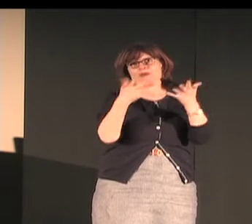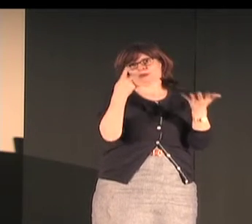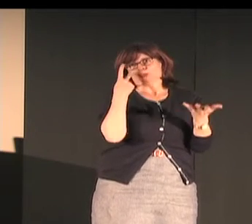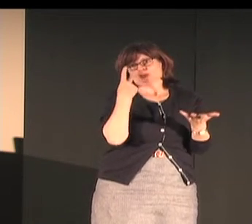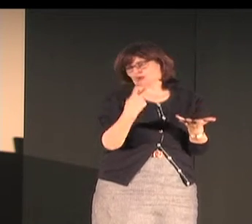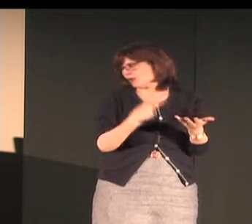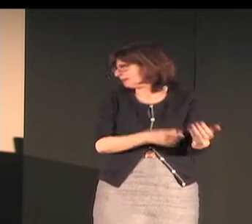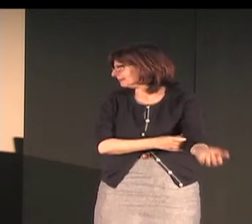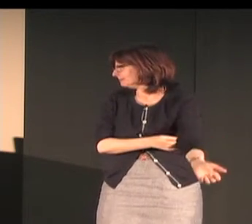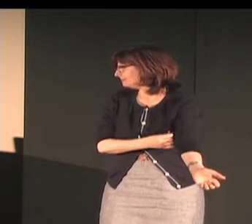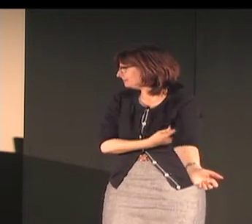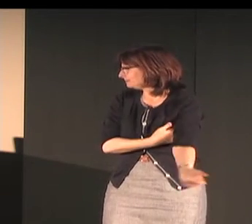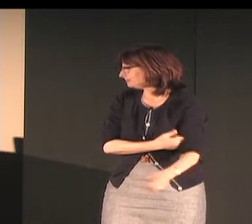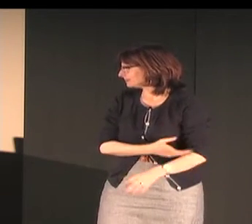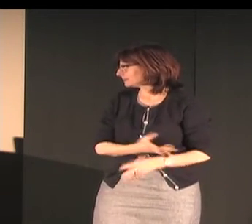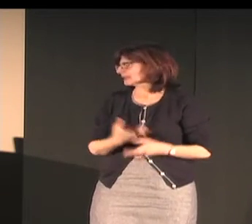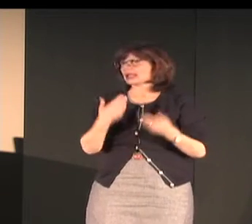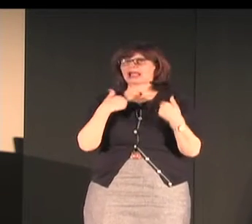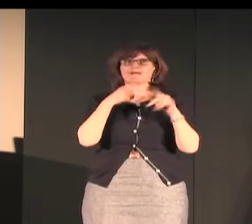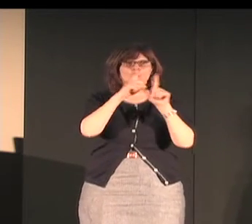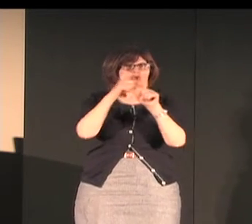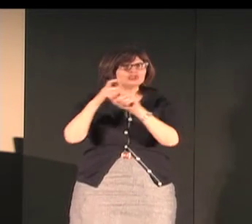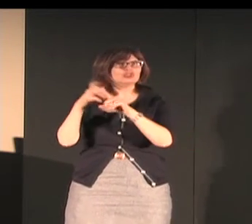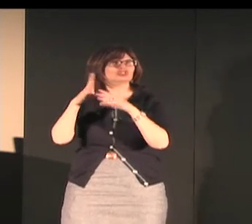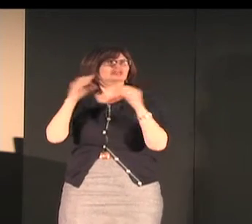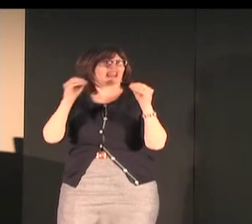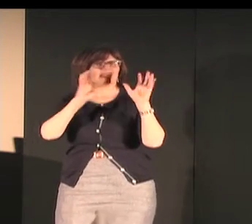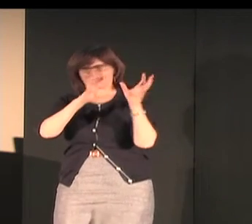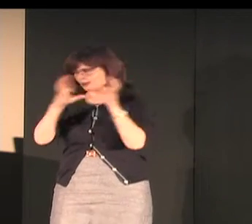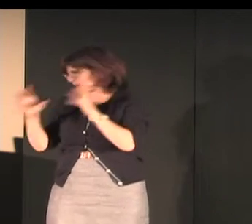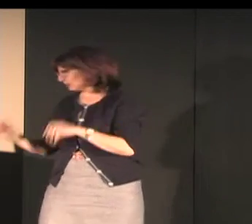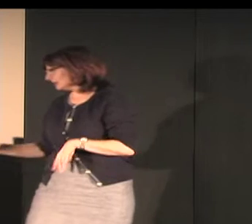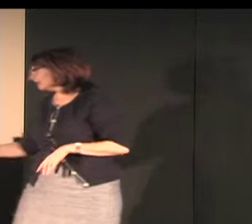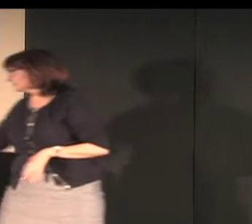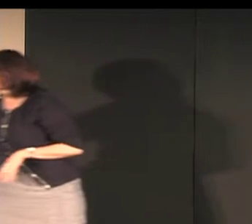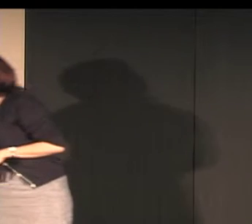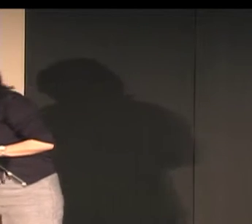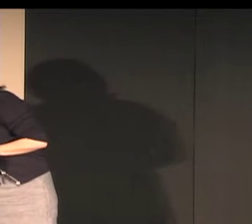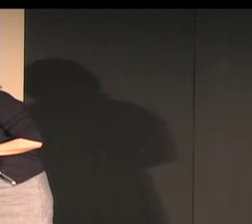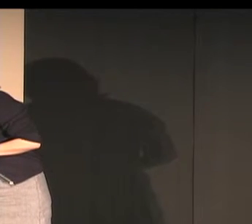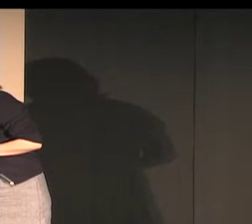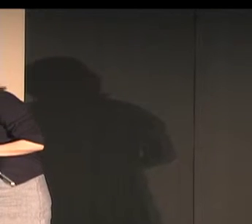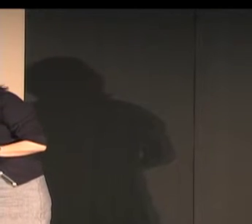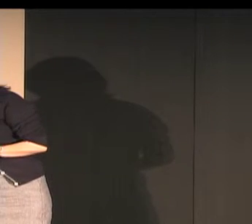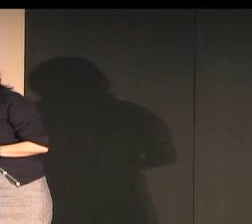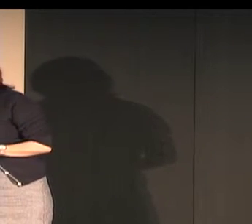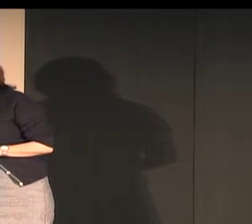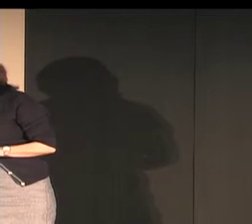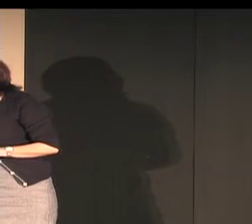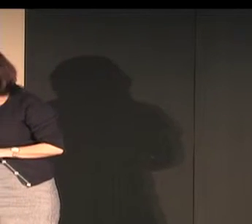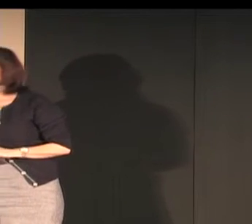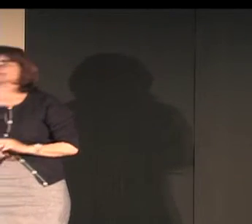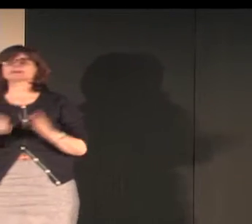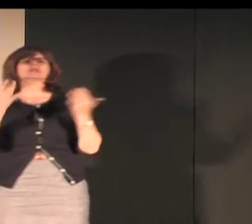catch whatever you can but it's very very fluent and with lots of words and word categories